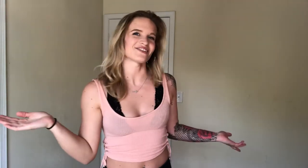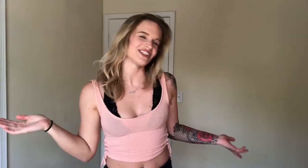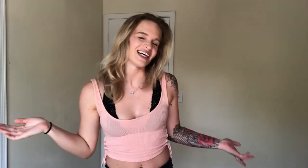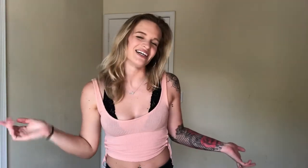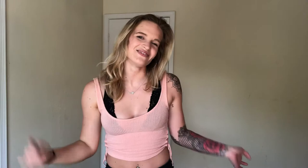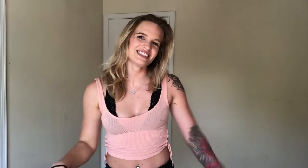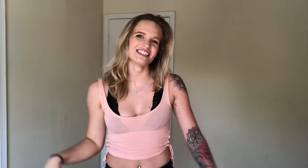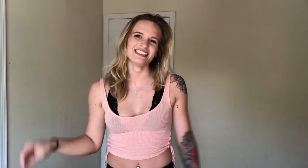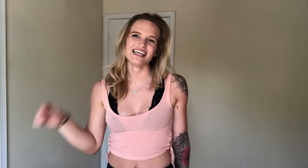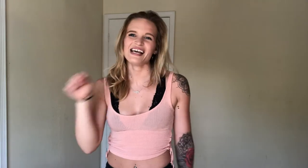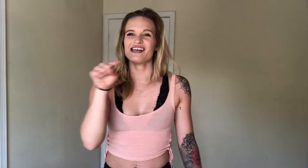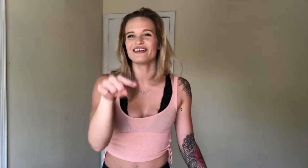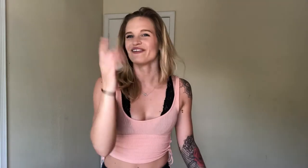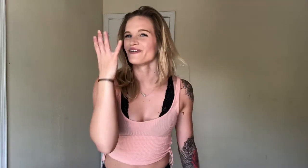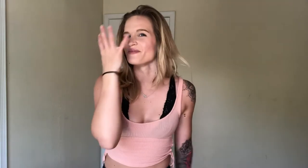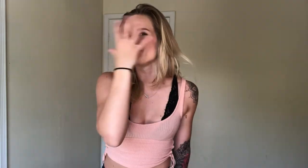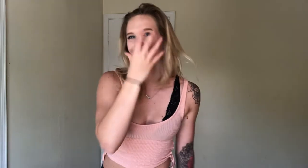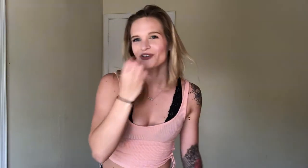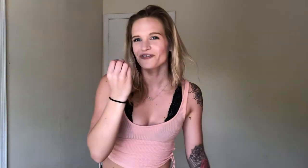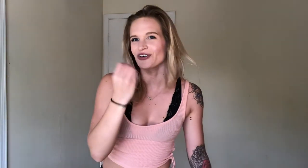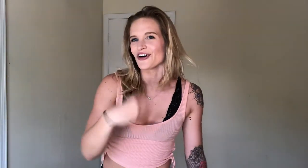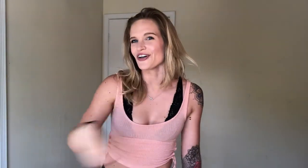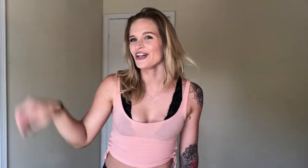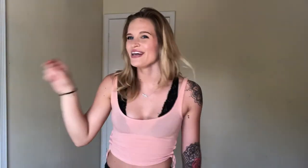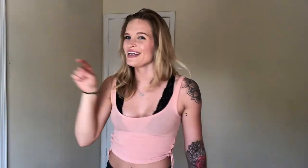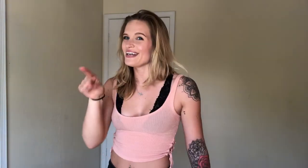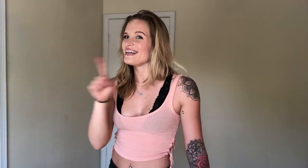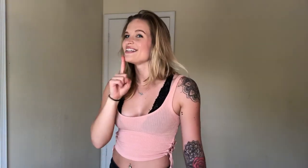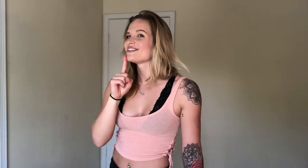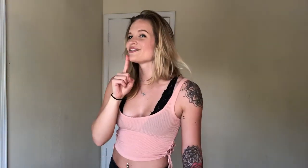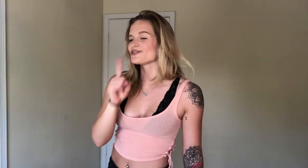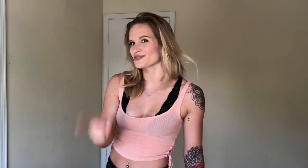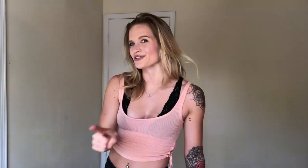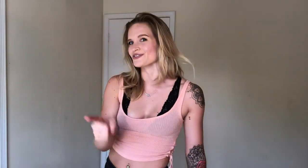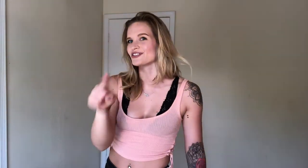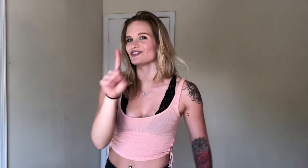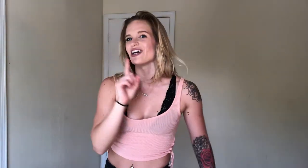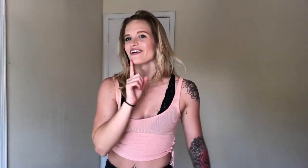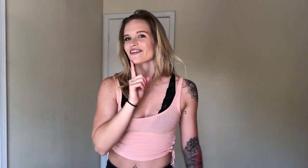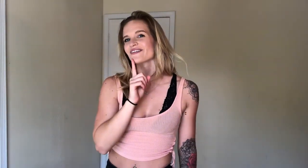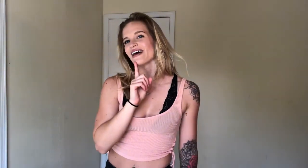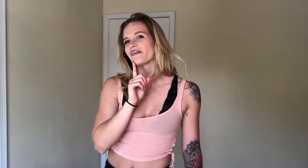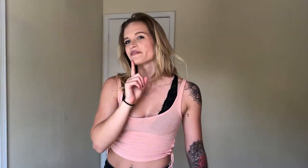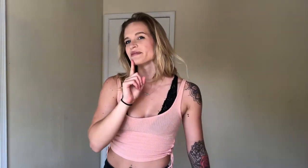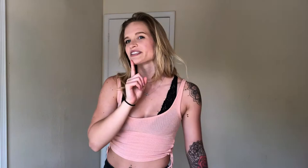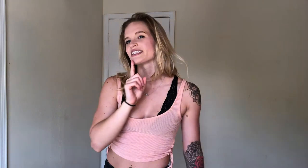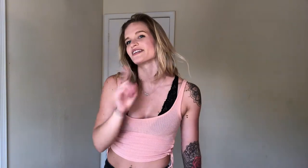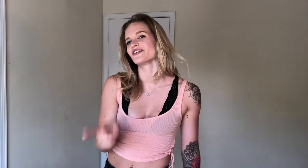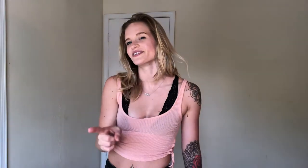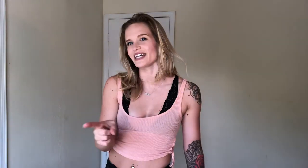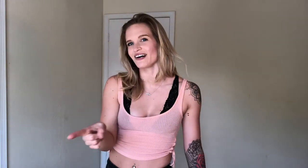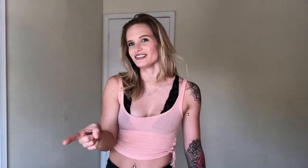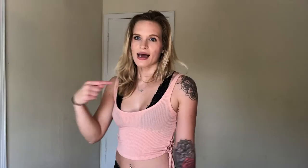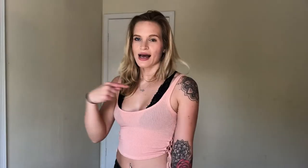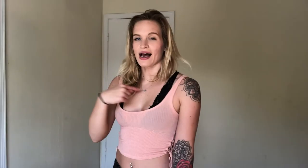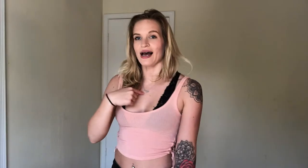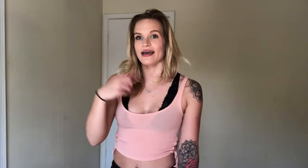three times. You're beautiful. It's true. So draw another line from your chin. Going down. I